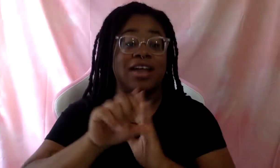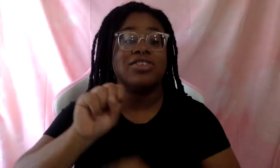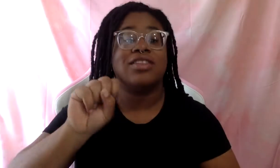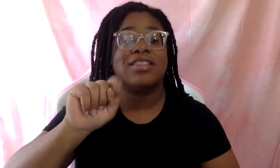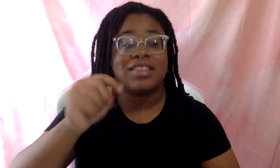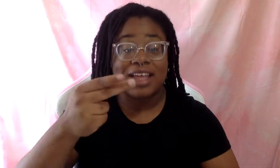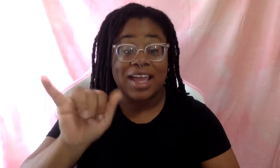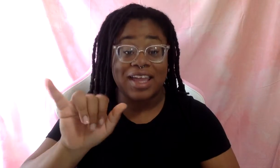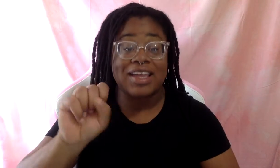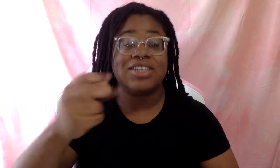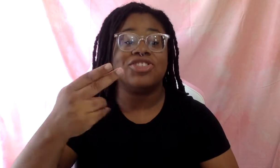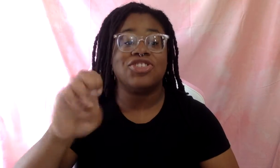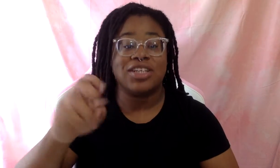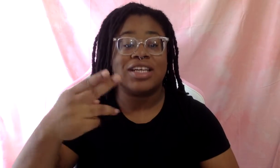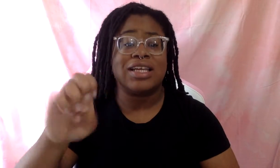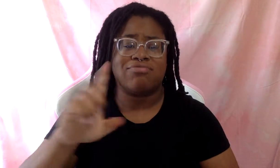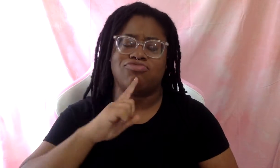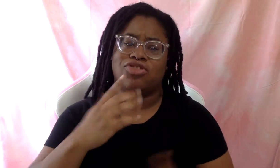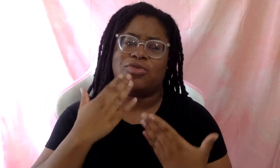grateful that you are here with us today.